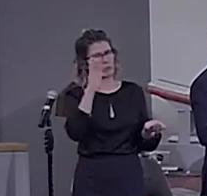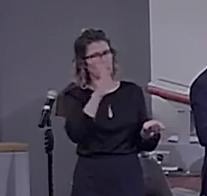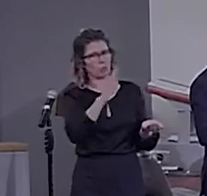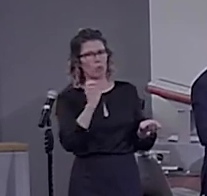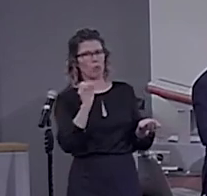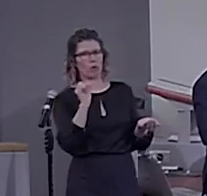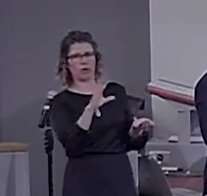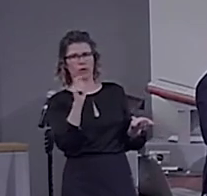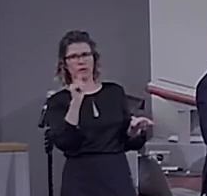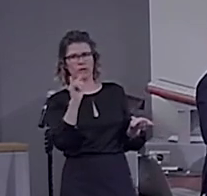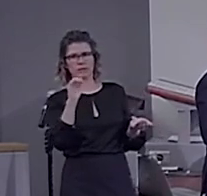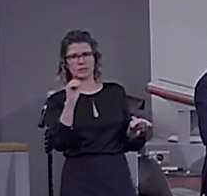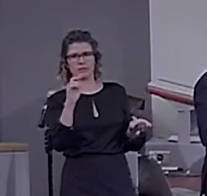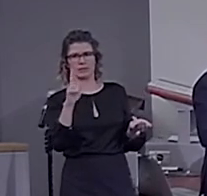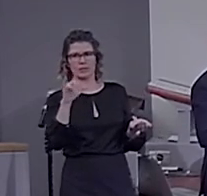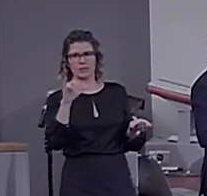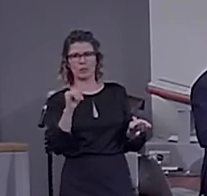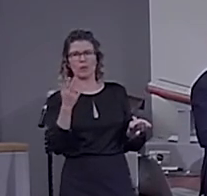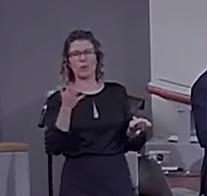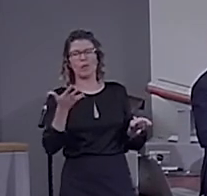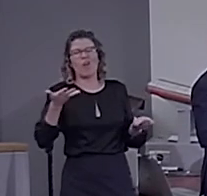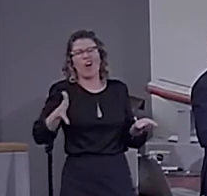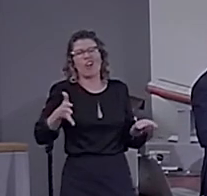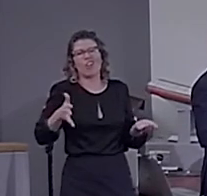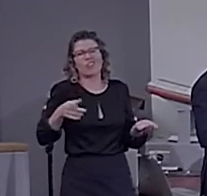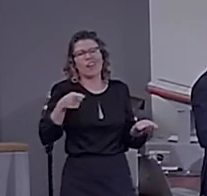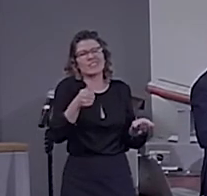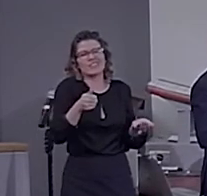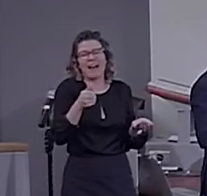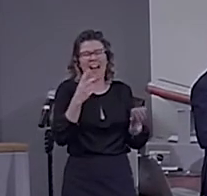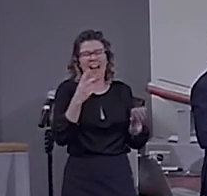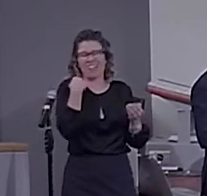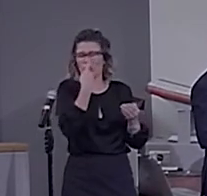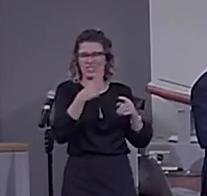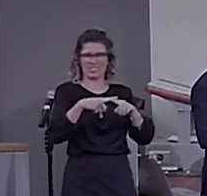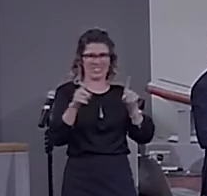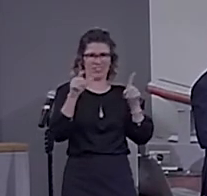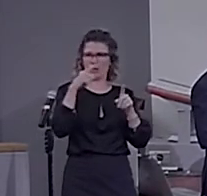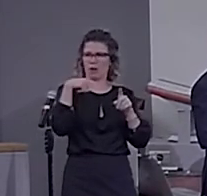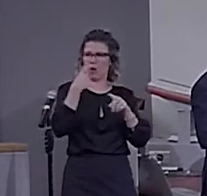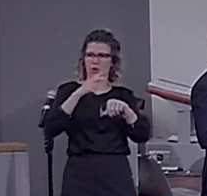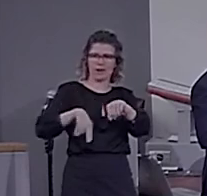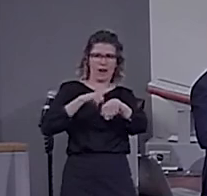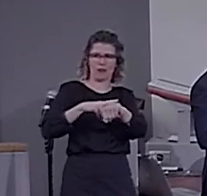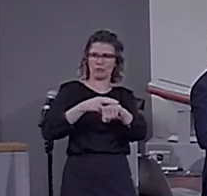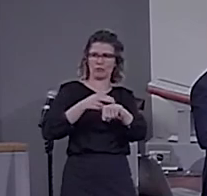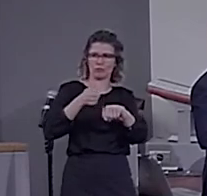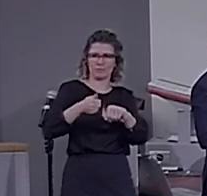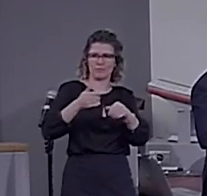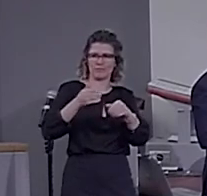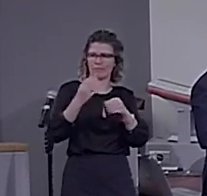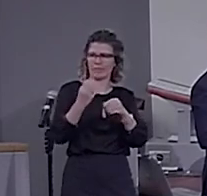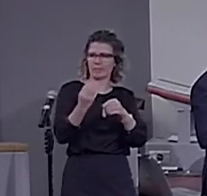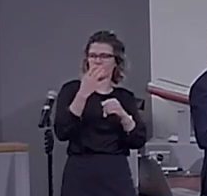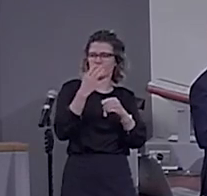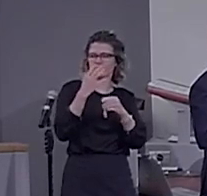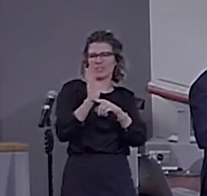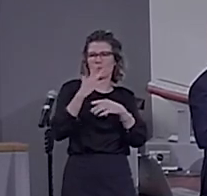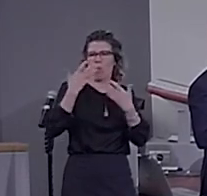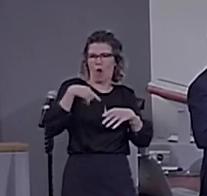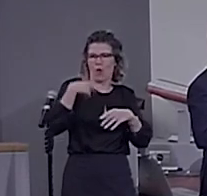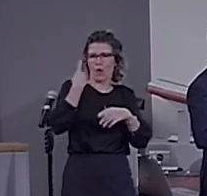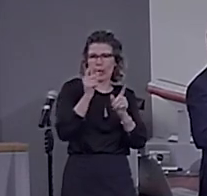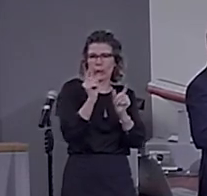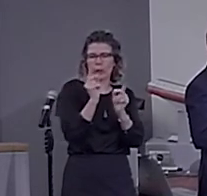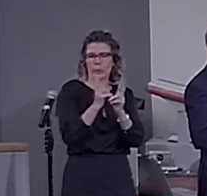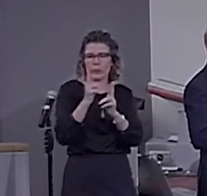perhaps artificially concatenated. And I was just wondering if you had just maybe didn't present